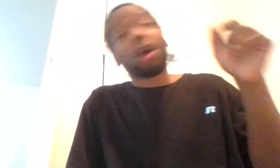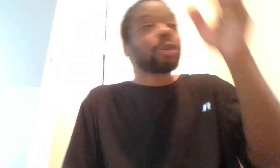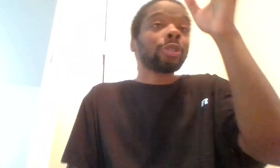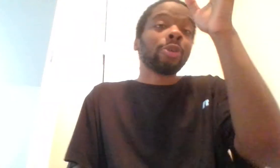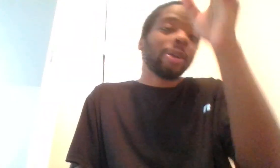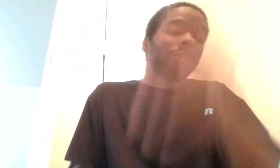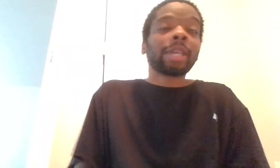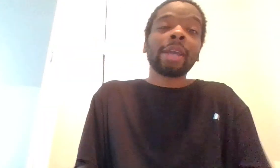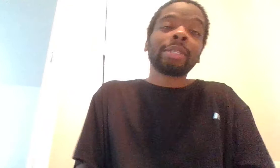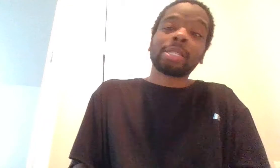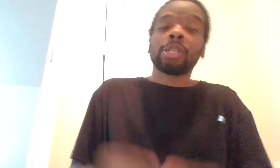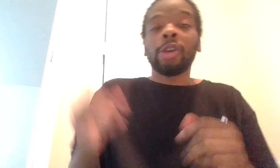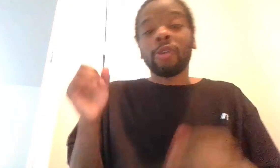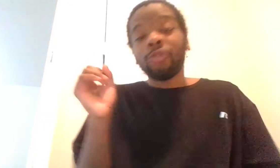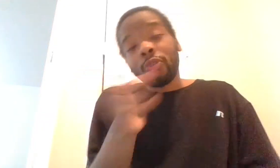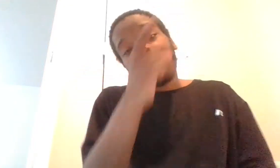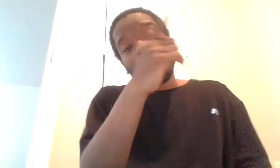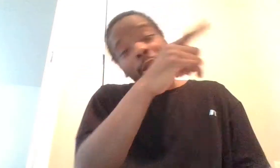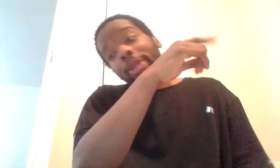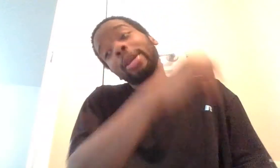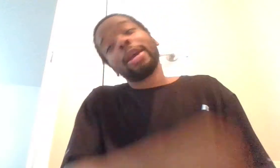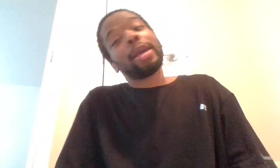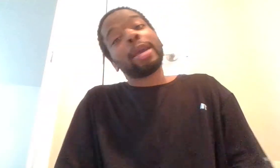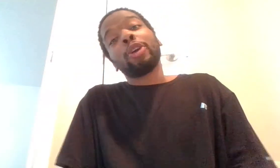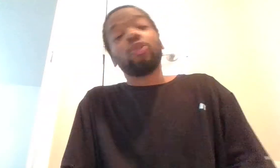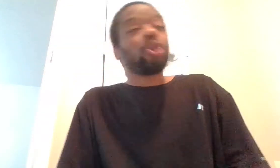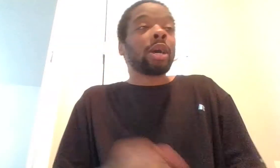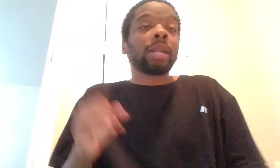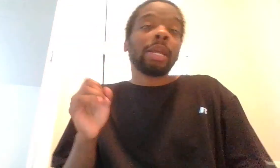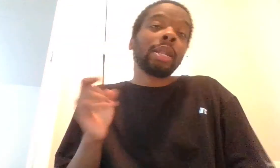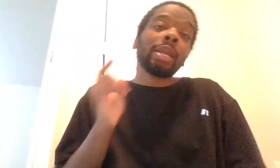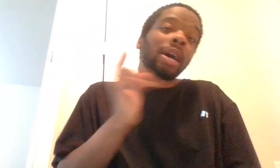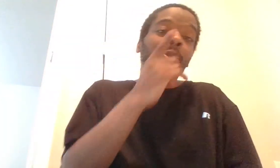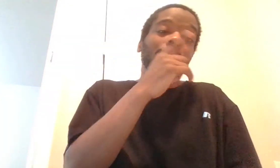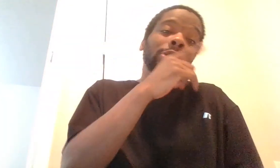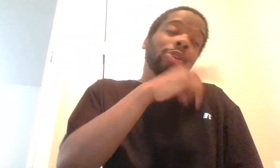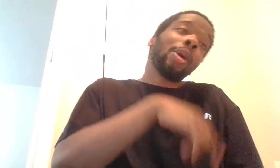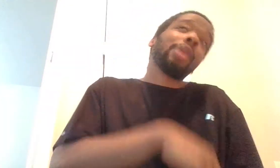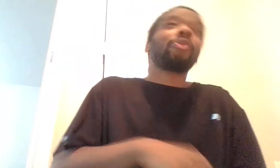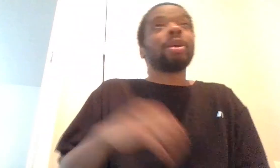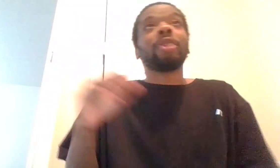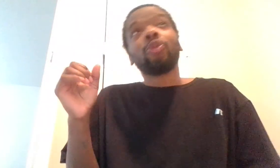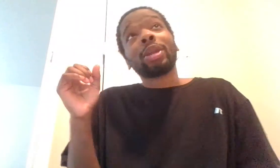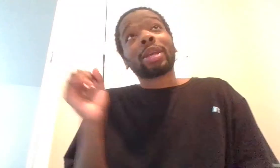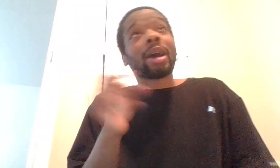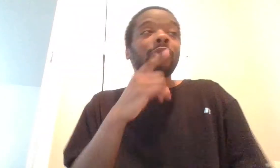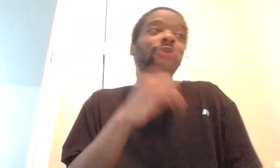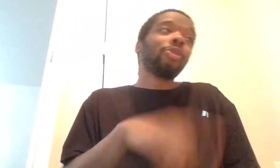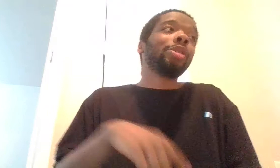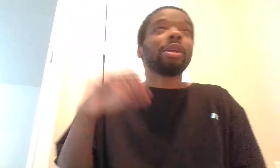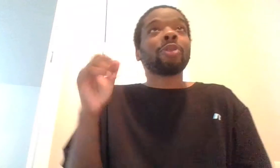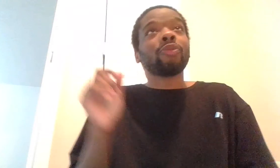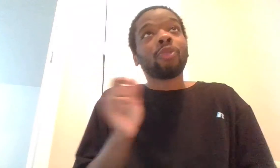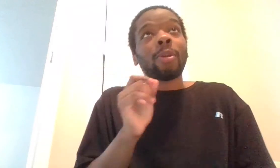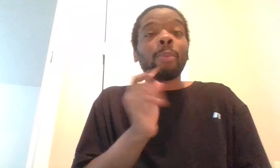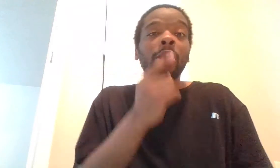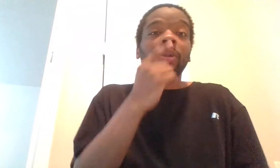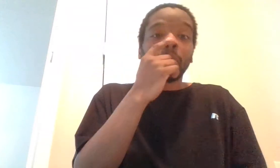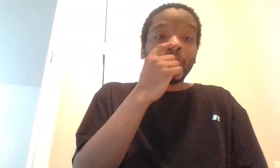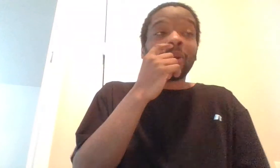Also, if you stay in Texas, if you are married, you cannot legally allow to beat your wife. If you're in California, and if you are married, you